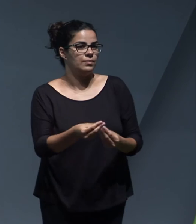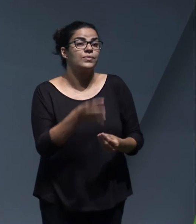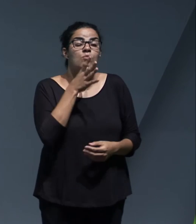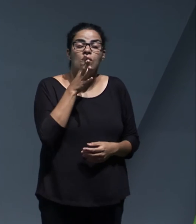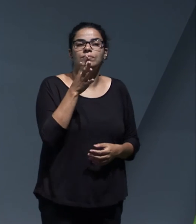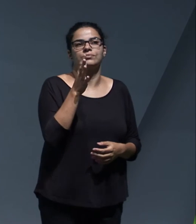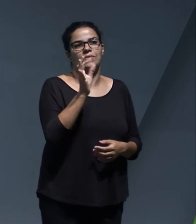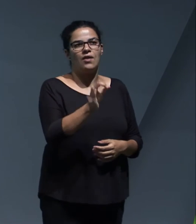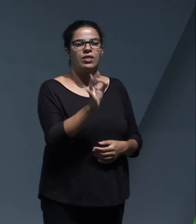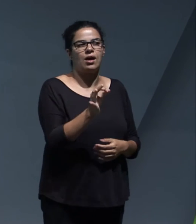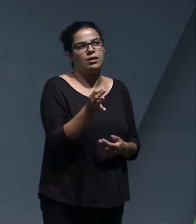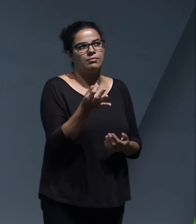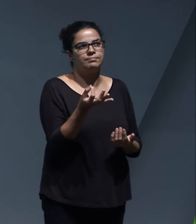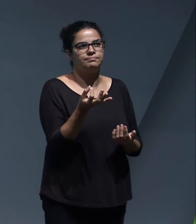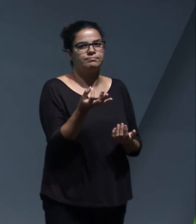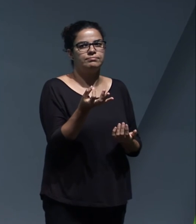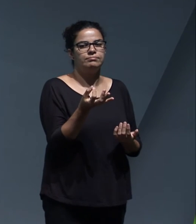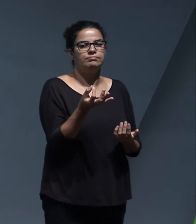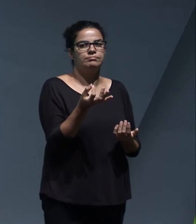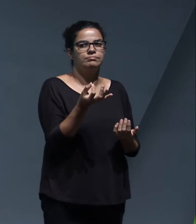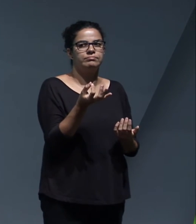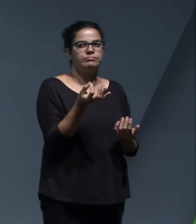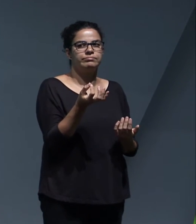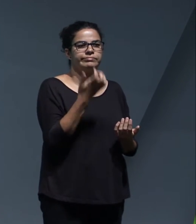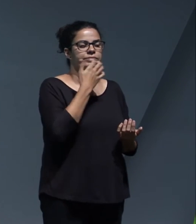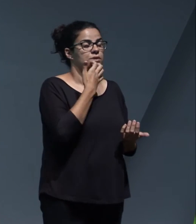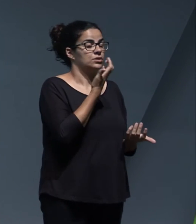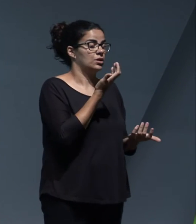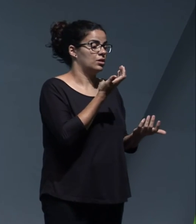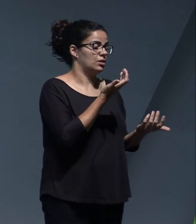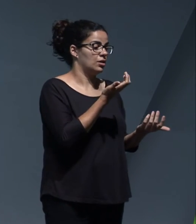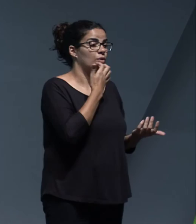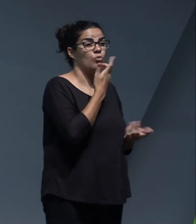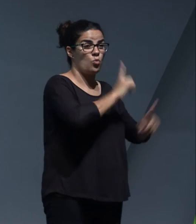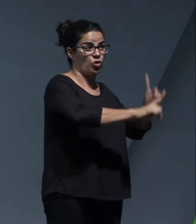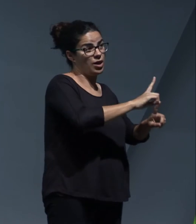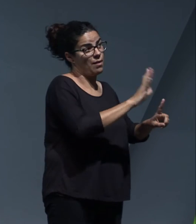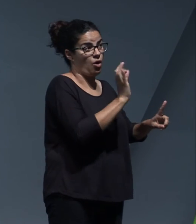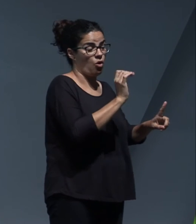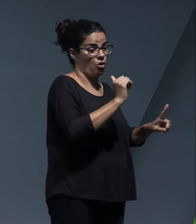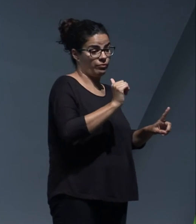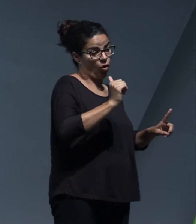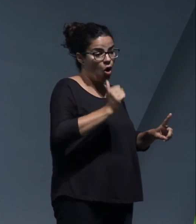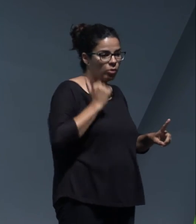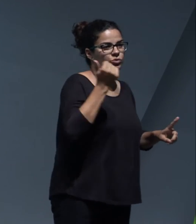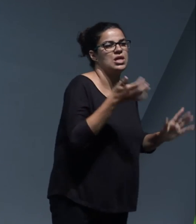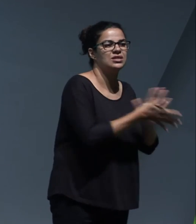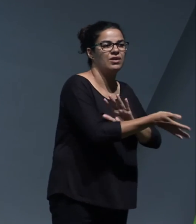So tackling a problem, transform an opportunity, the efficient management of waste